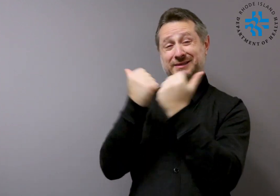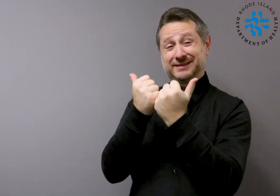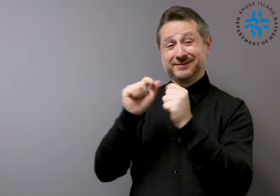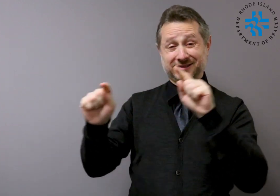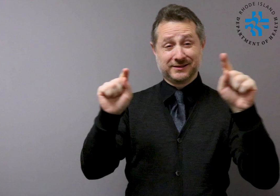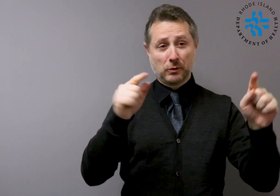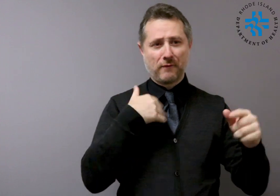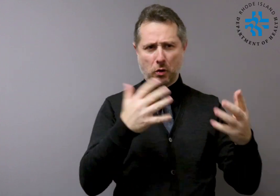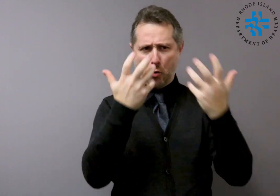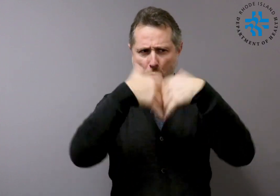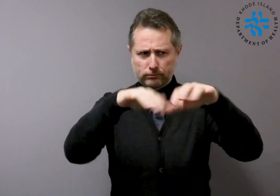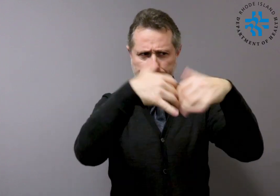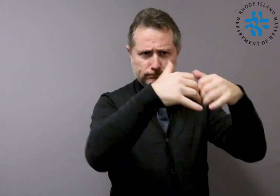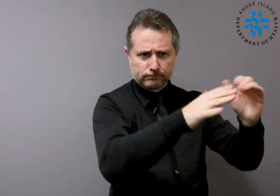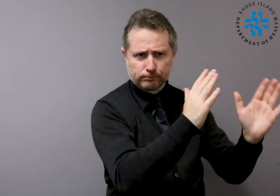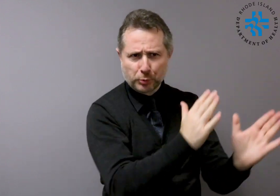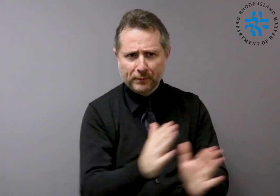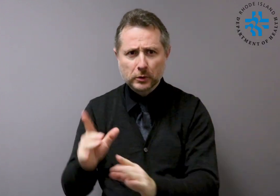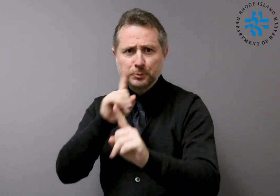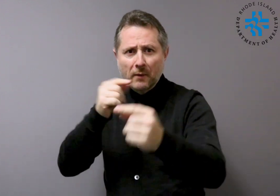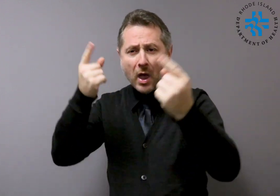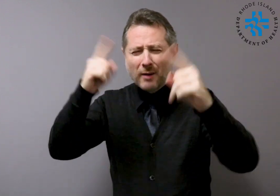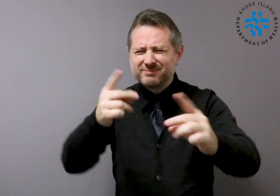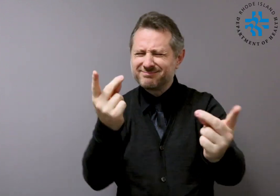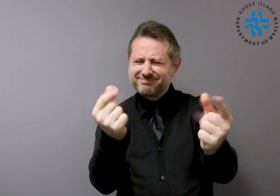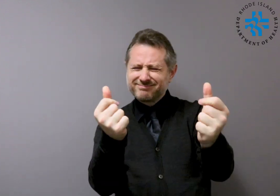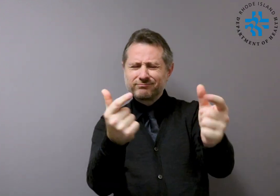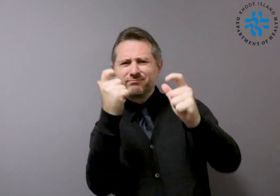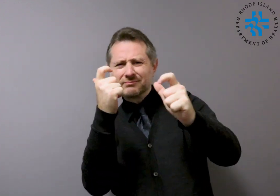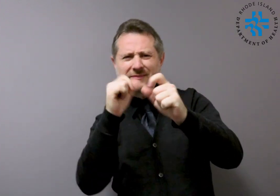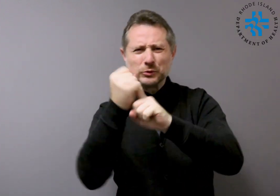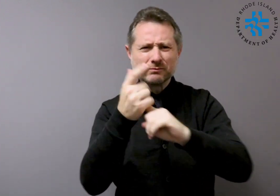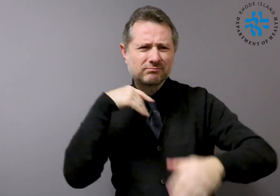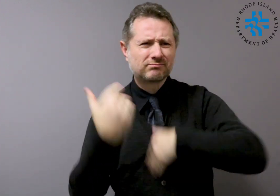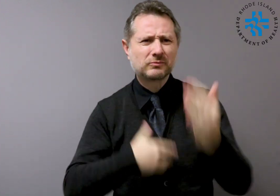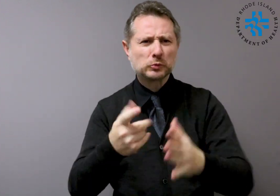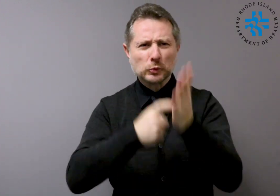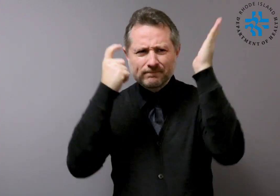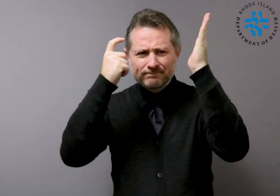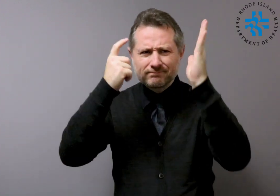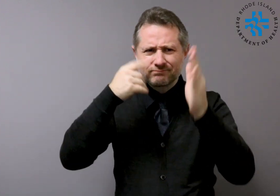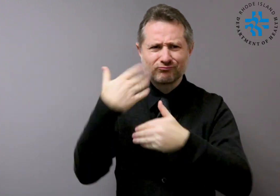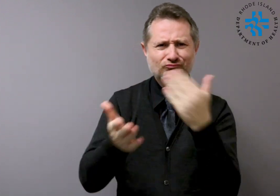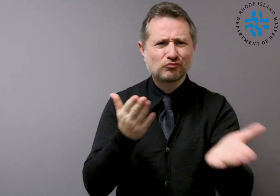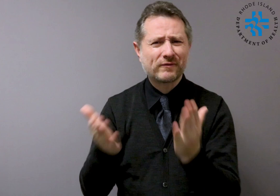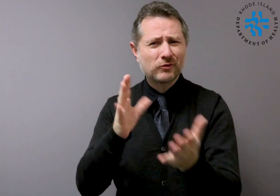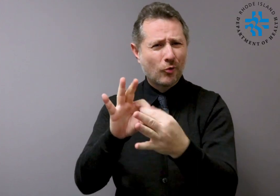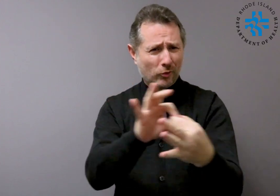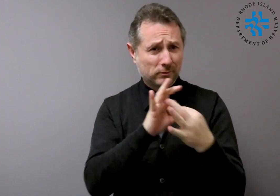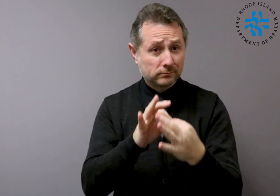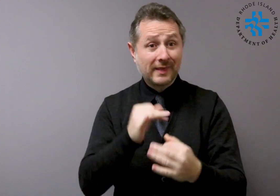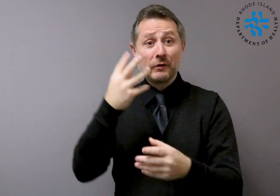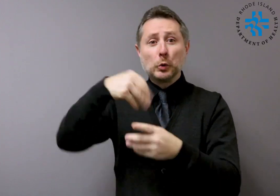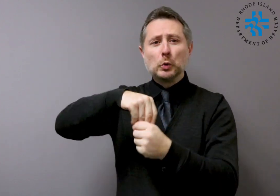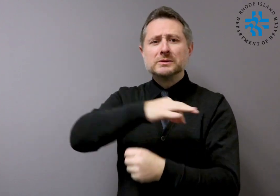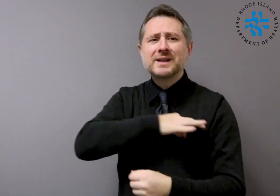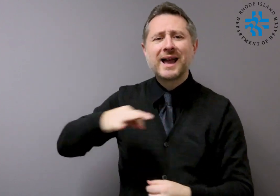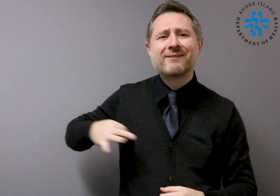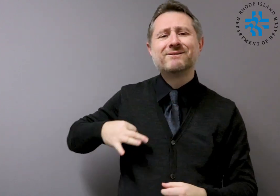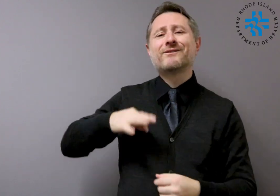Island Department of Environmental Management. It also includes staff from R-I-D-O-H's State Health Laboratories, Center for Acute